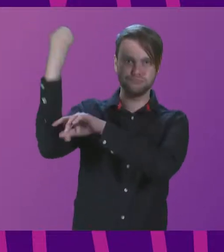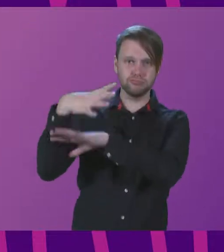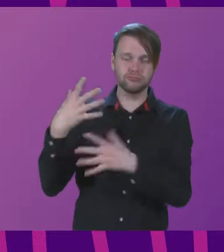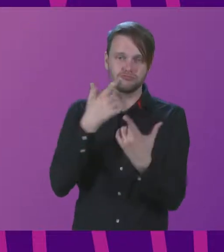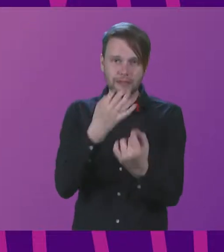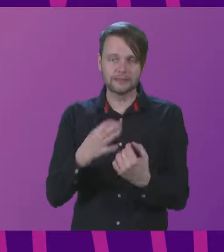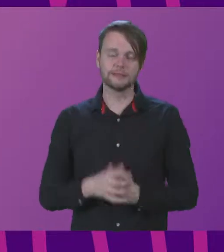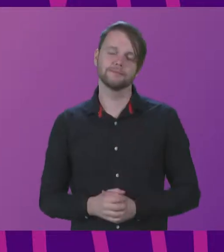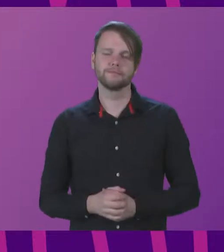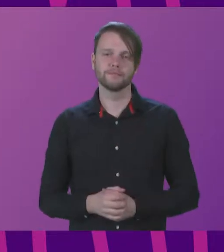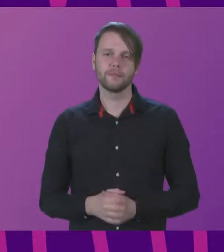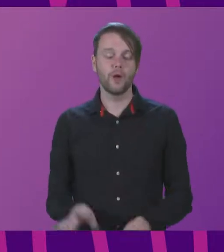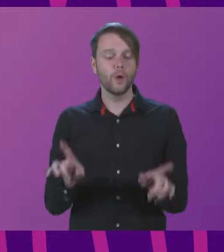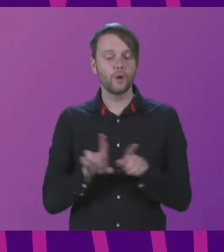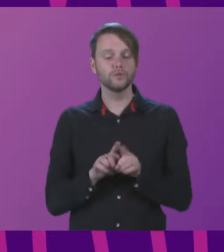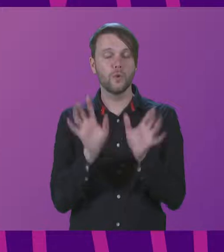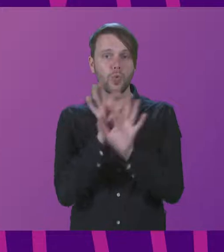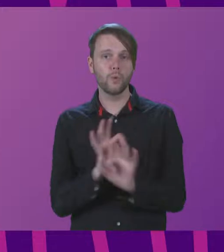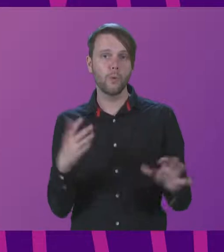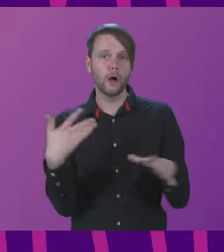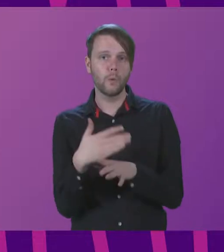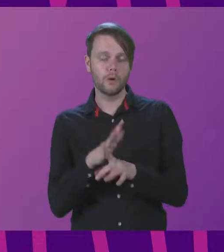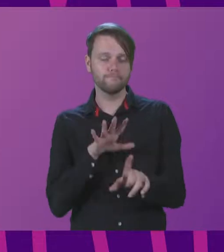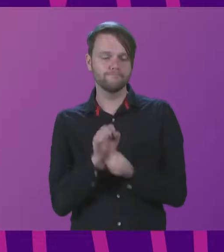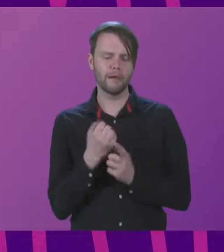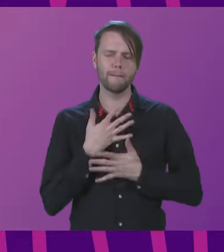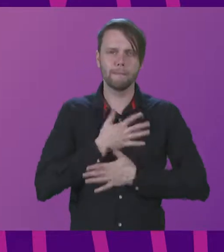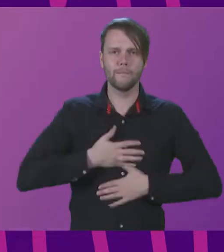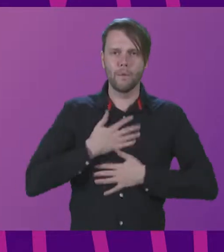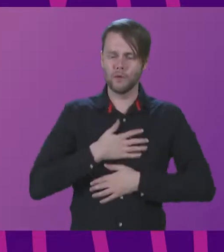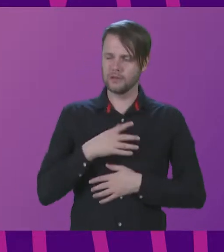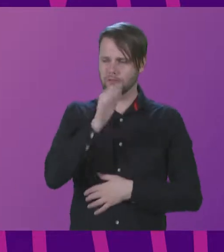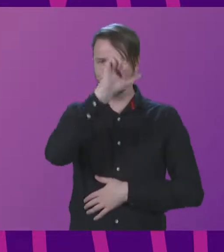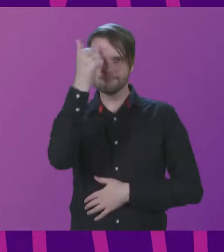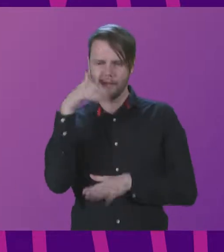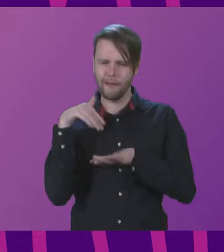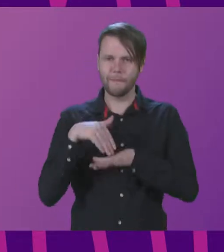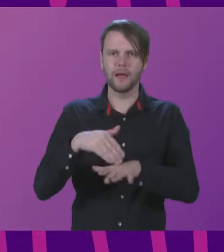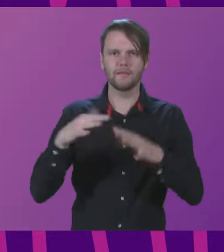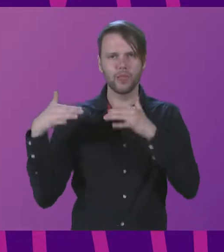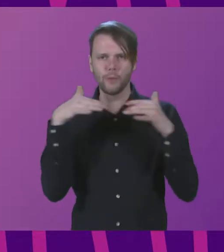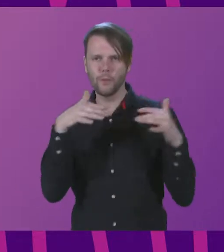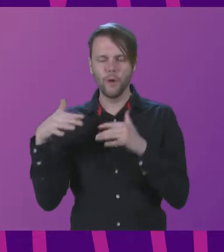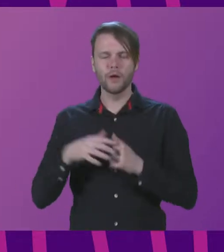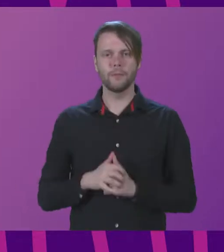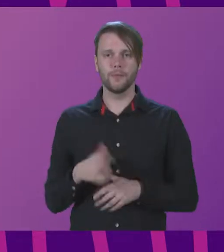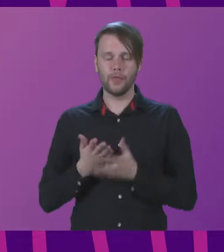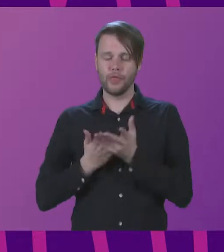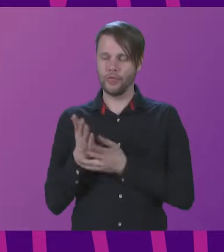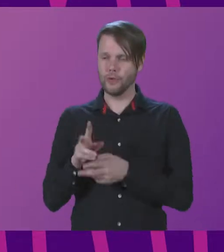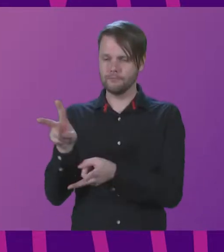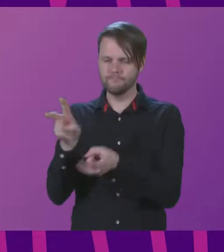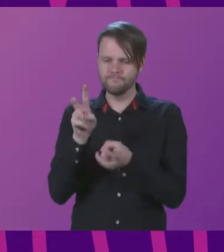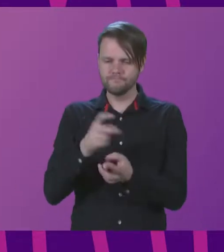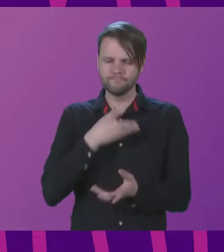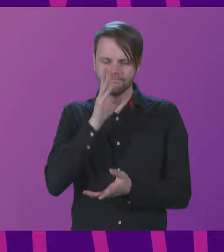is the quieter work underway to capture the emotional and intellectual impact of the war through the collation of oral history,